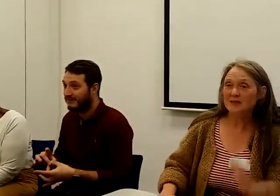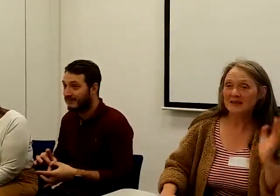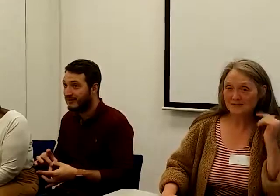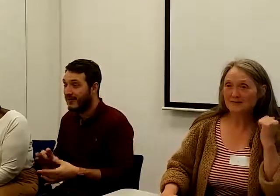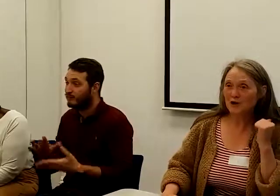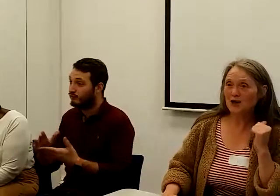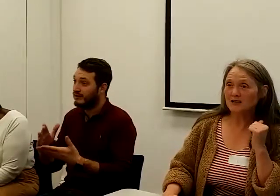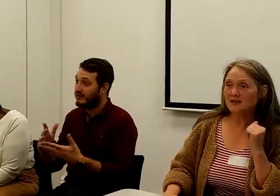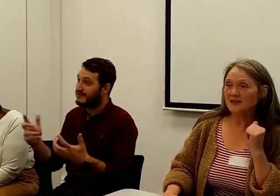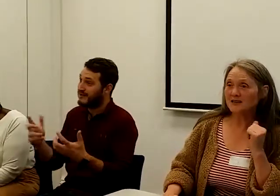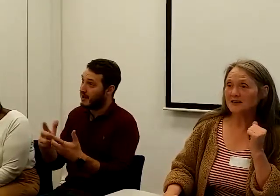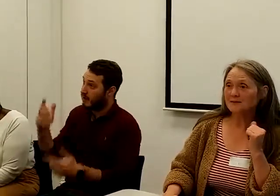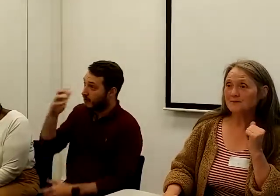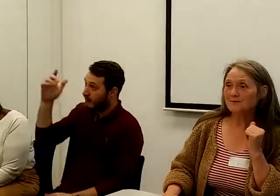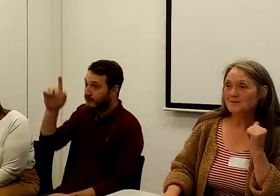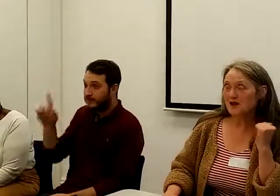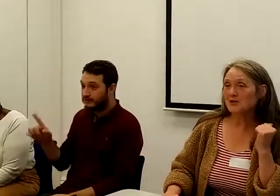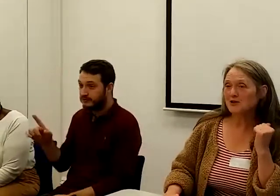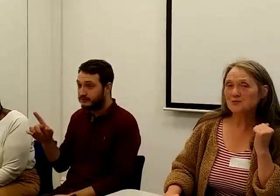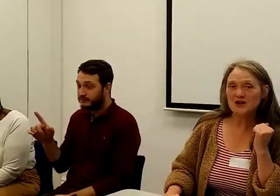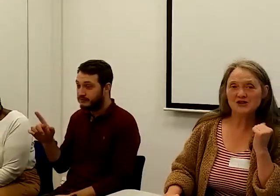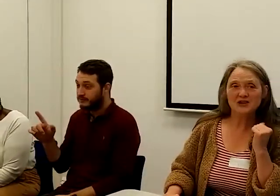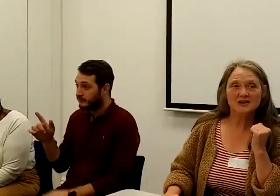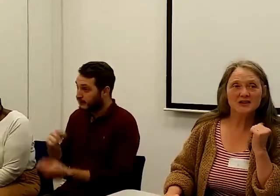has been put under so much pressure.